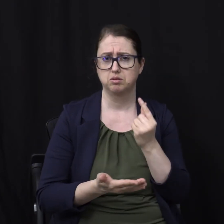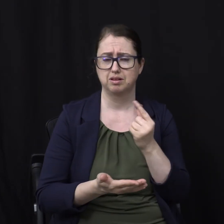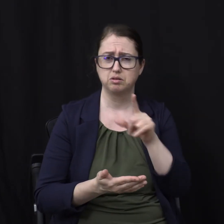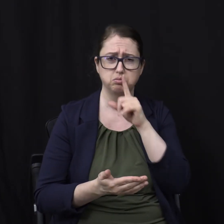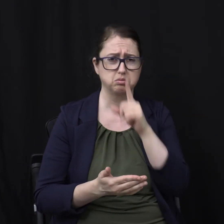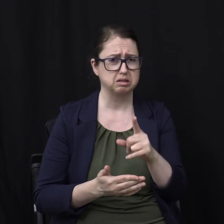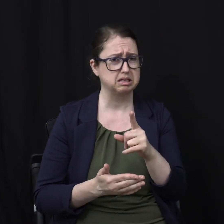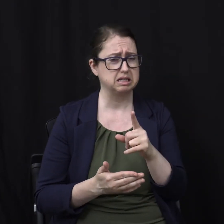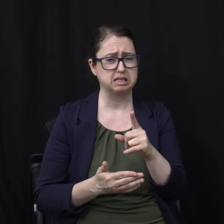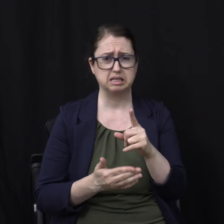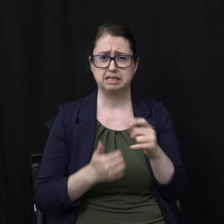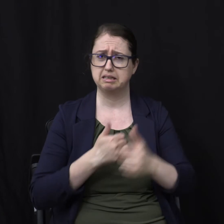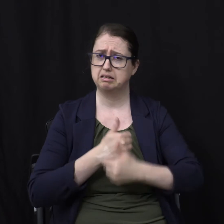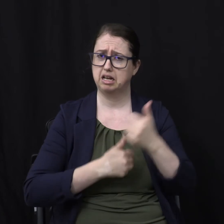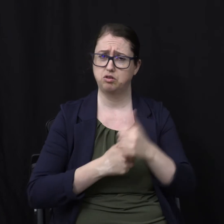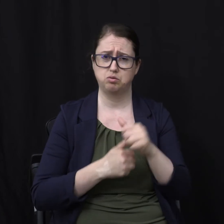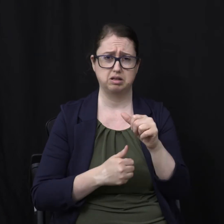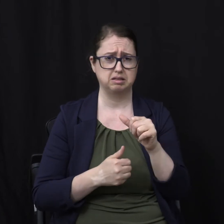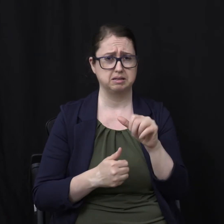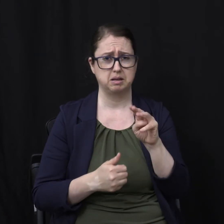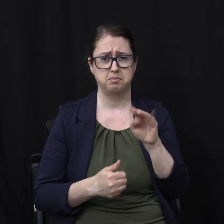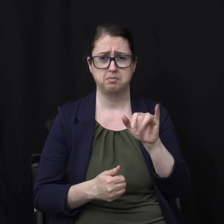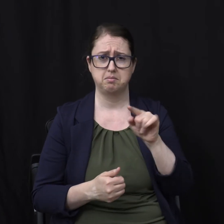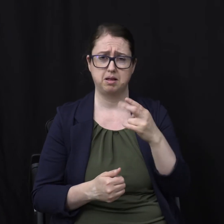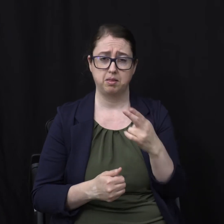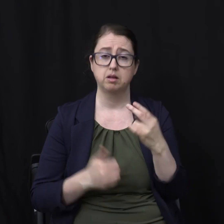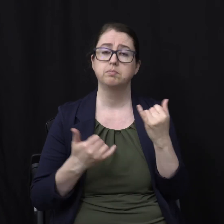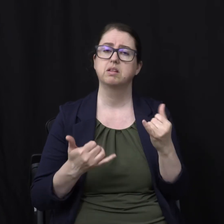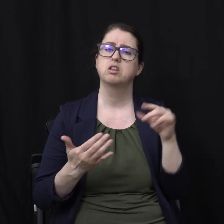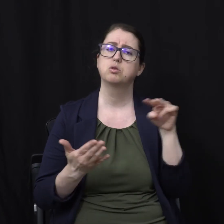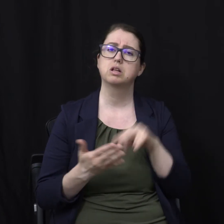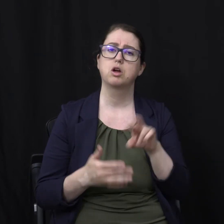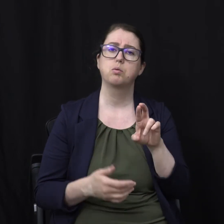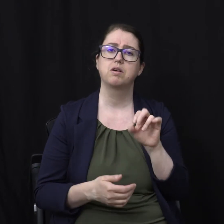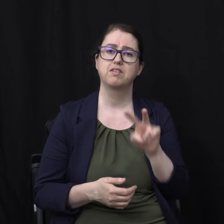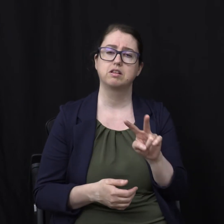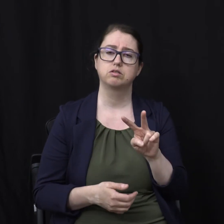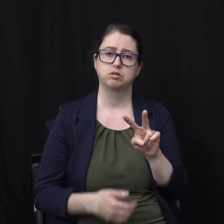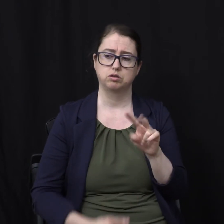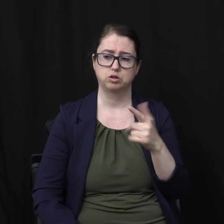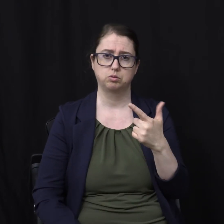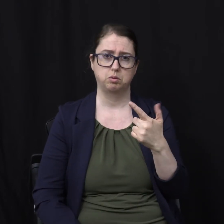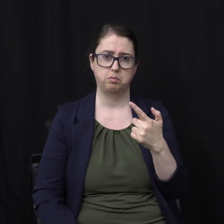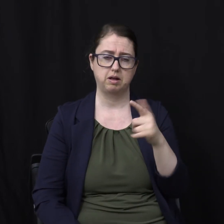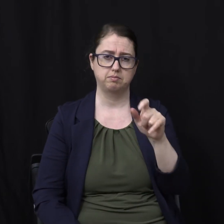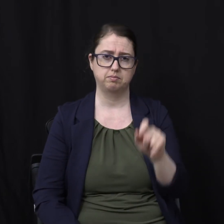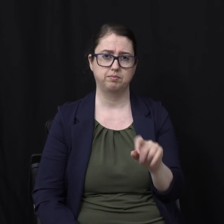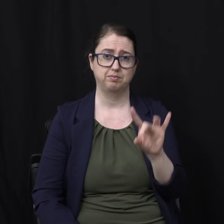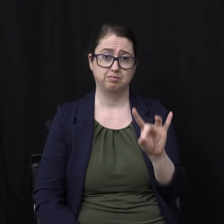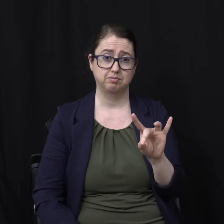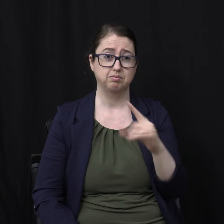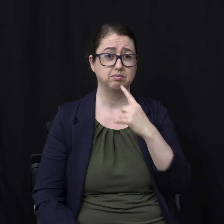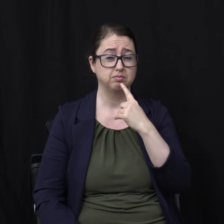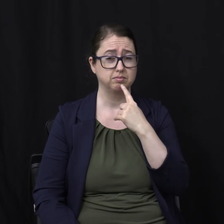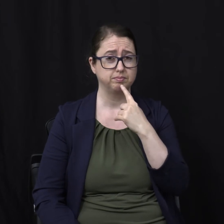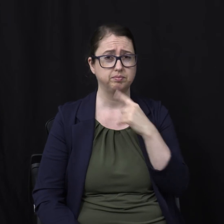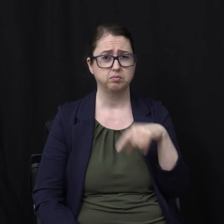Well John says it In Revelation You're still in Revelation Right Let's go to 21 Verse 8 But the fearful And